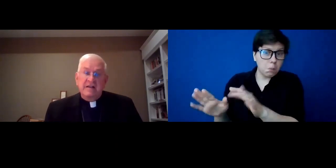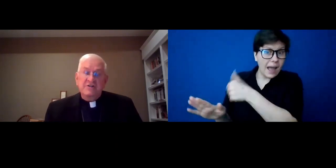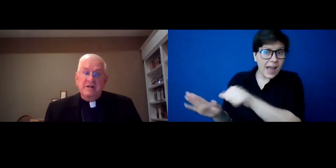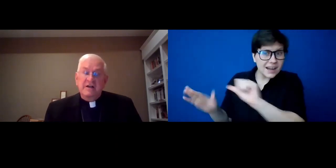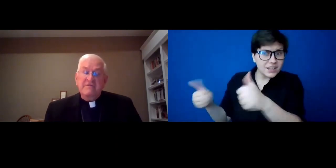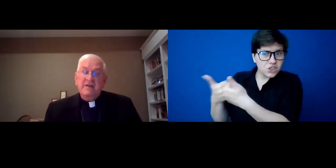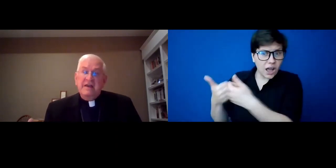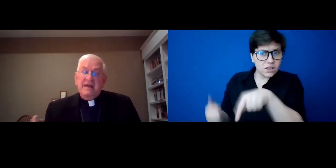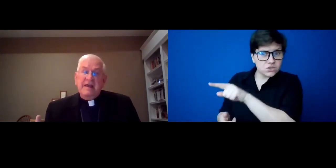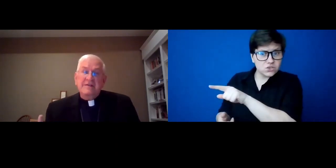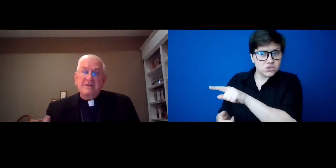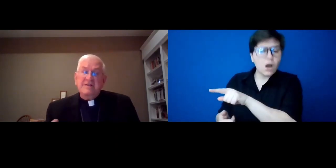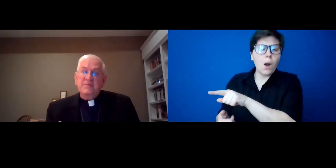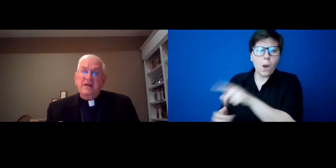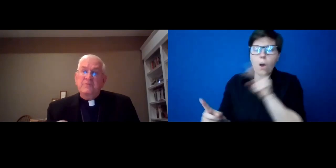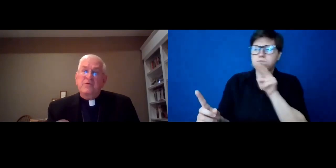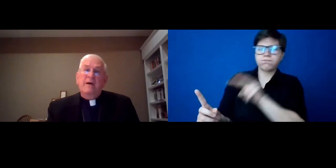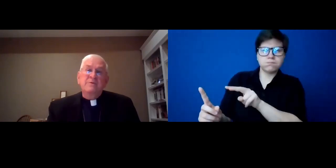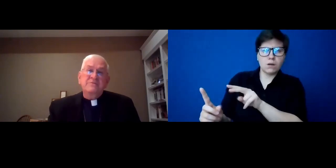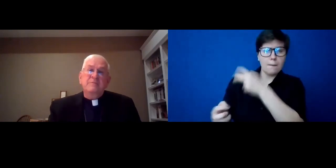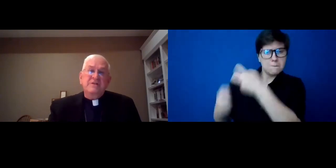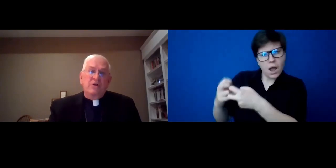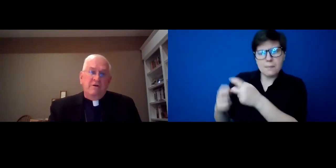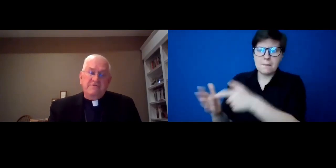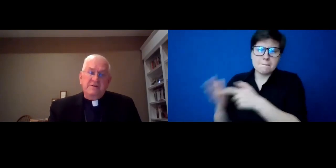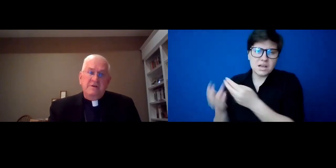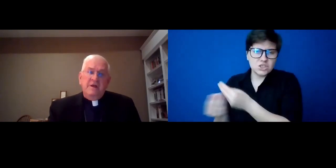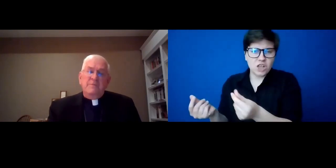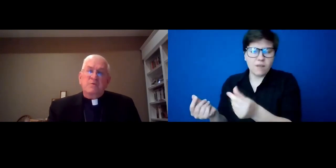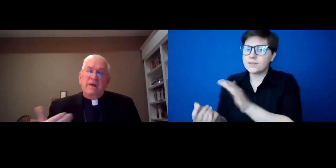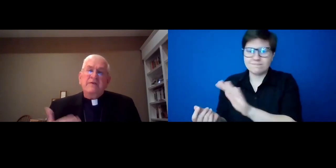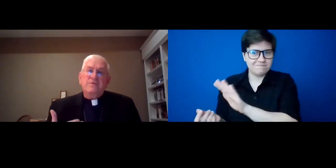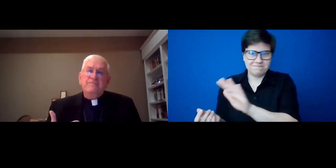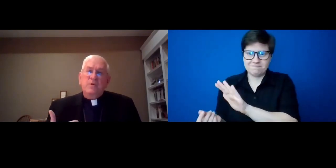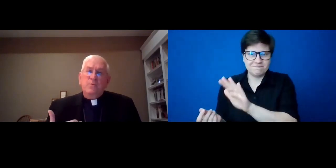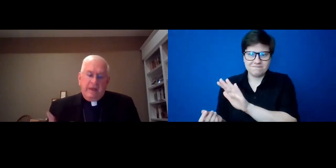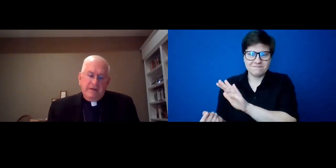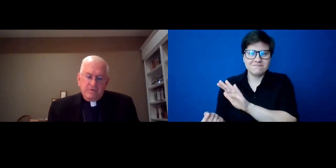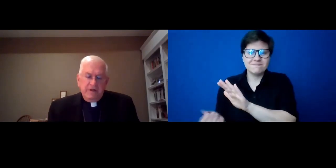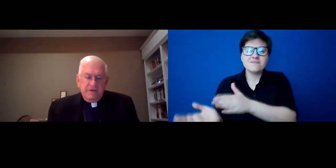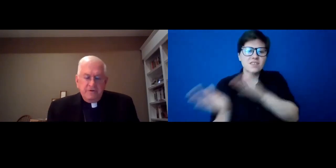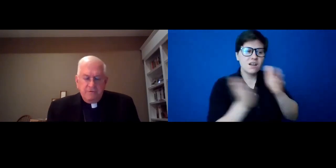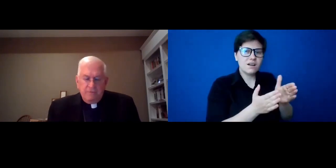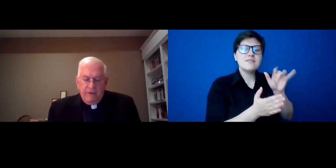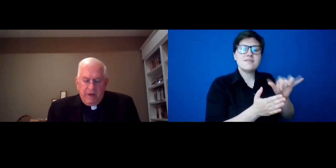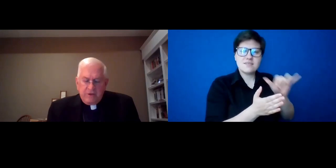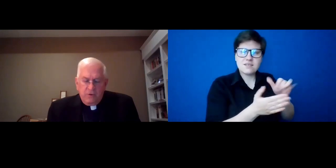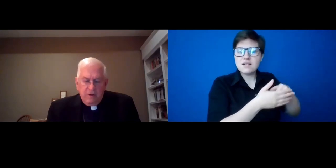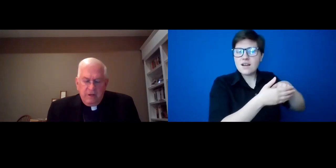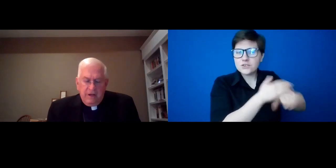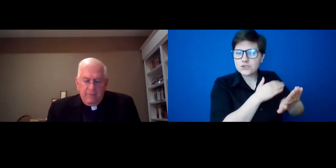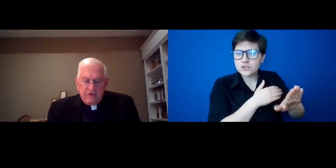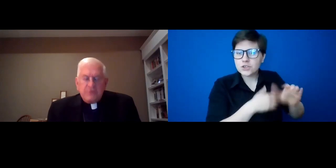any challenge in life as simply a problem to be solved. But rather, we enter into what we